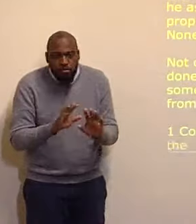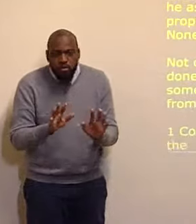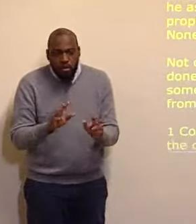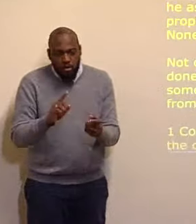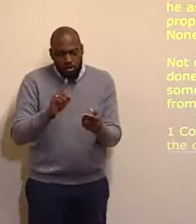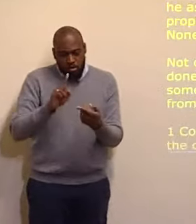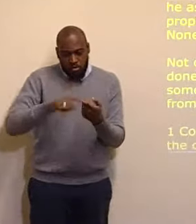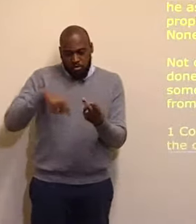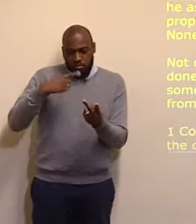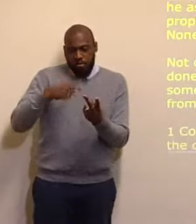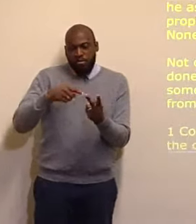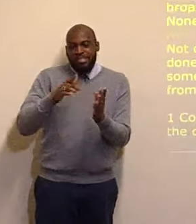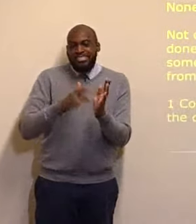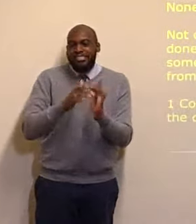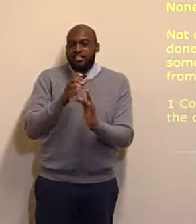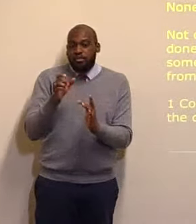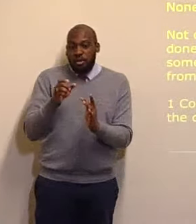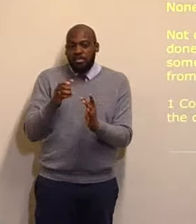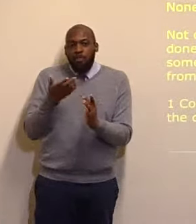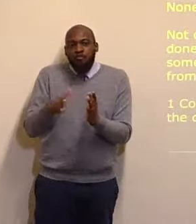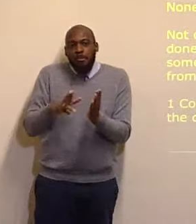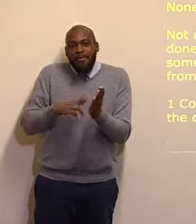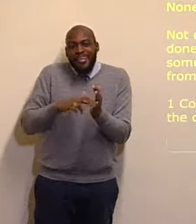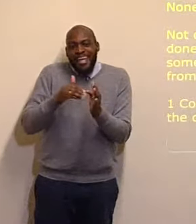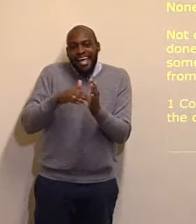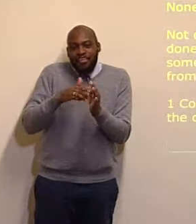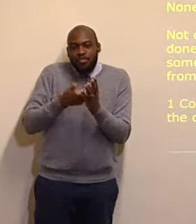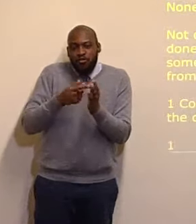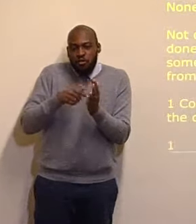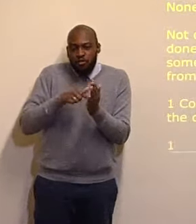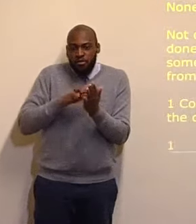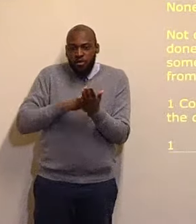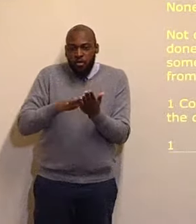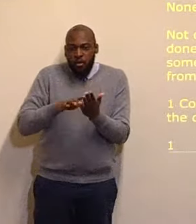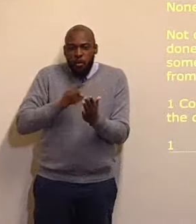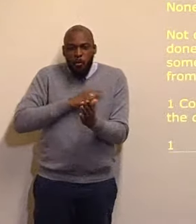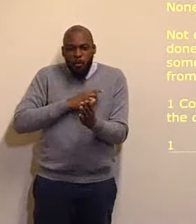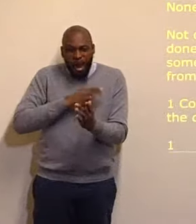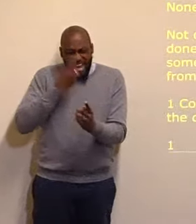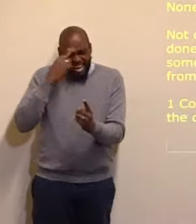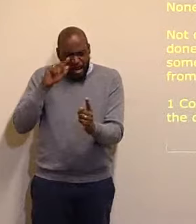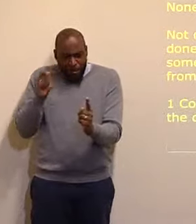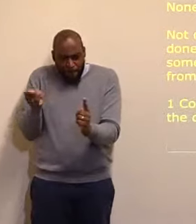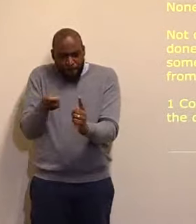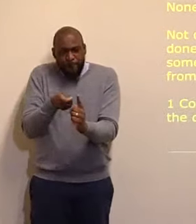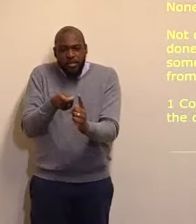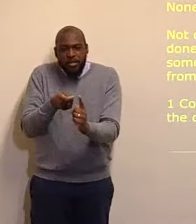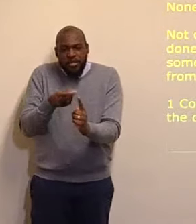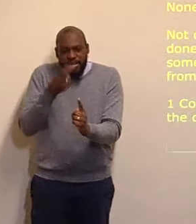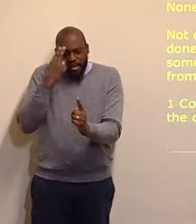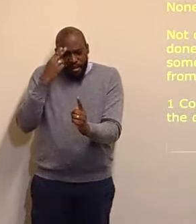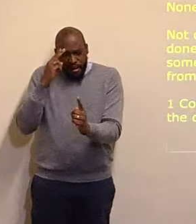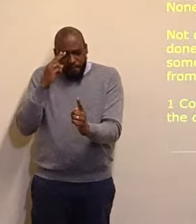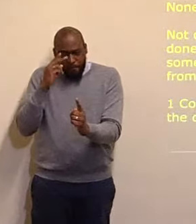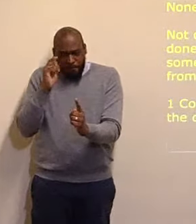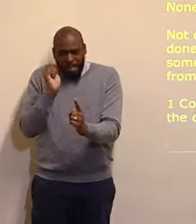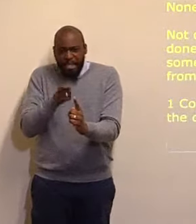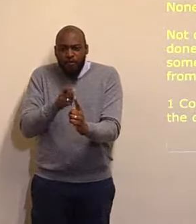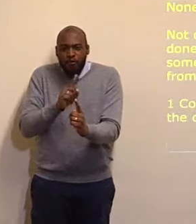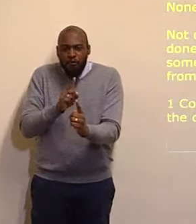Nazareth, his humiliation name, he came into this world, and he performed, great miracles. He died on